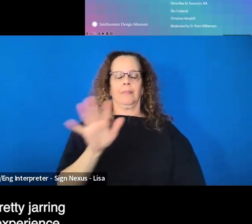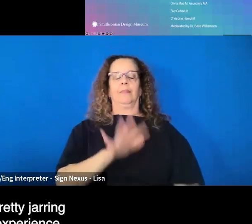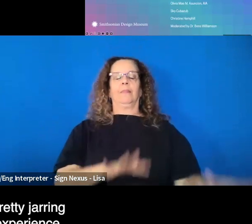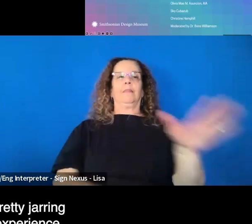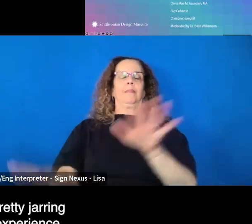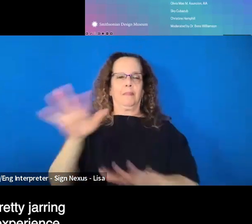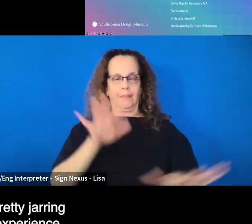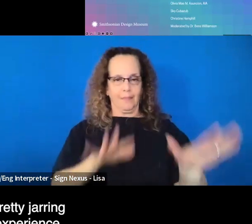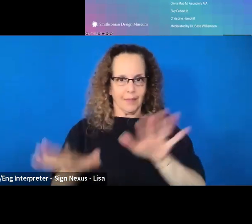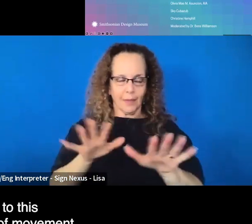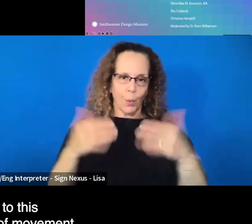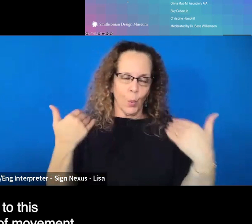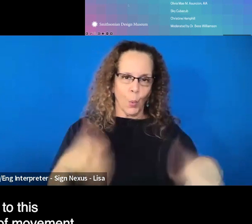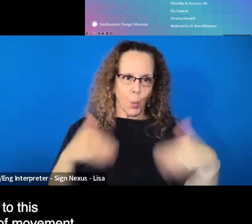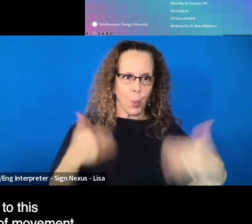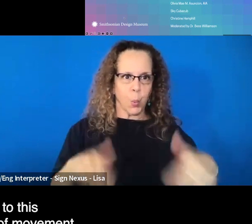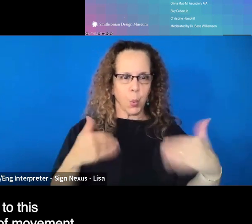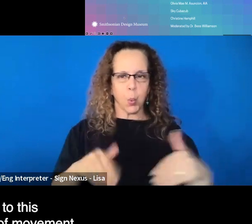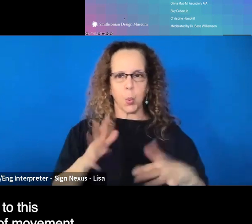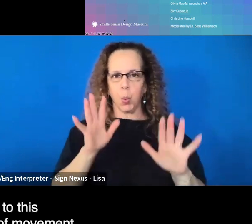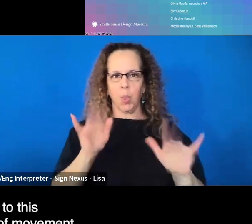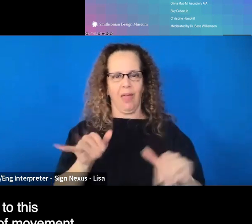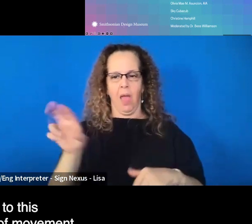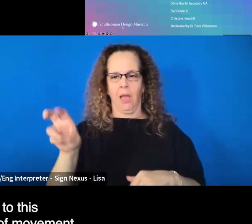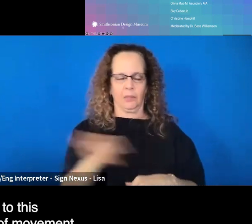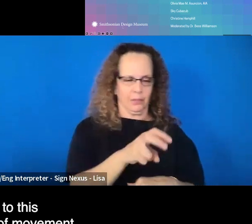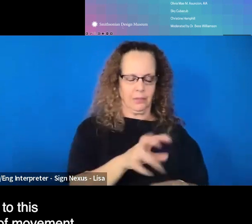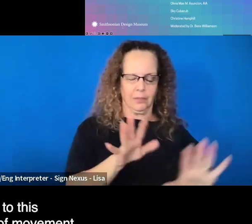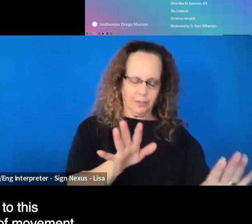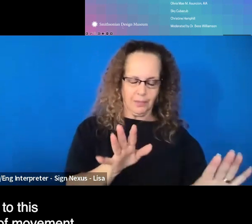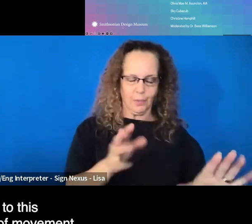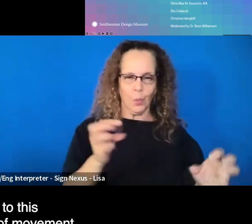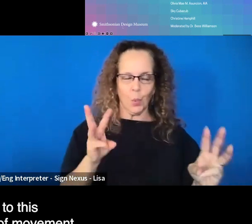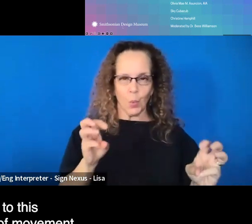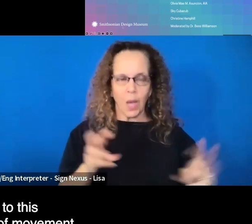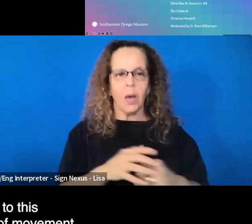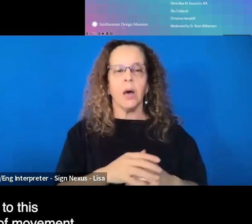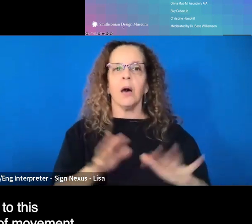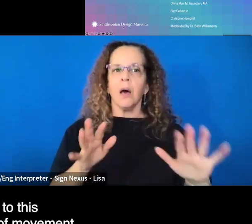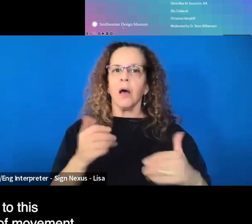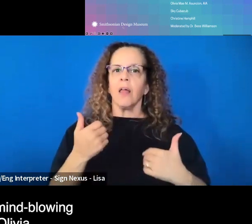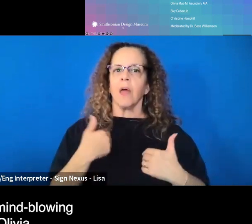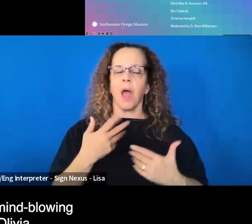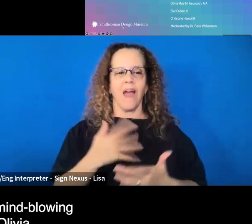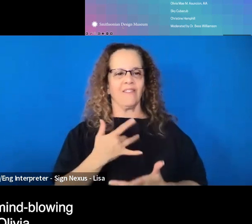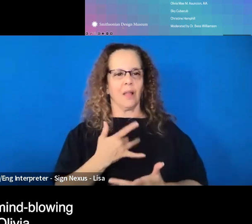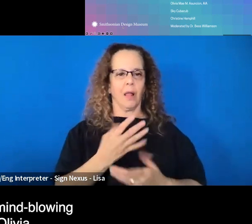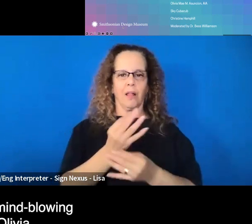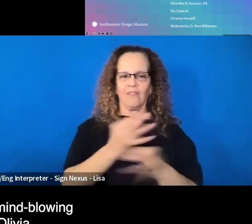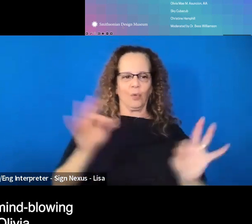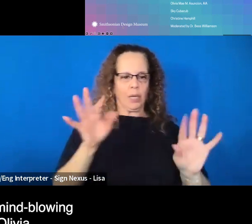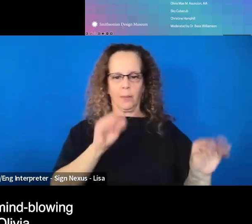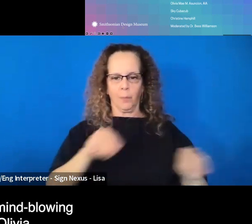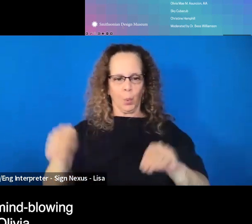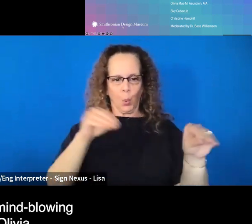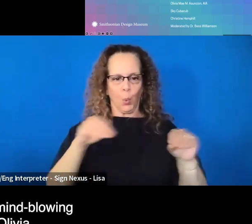and experience that led me to this sudden freedom of movement. And that was so